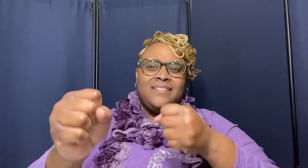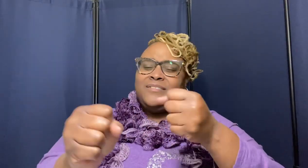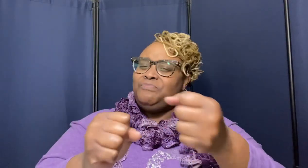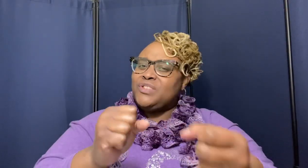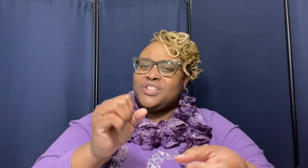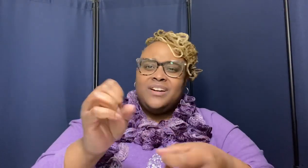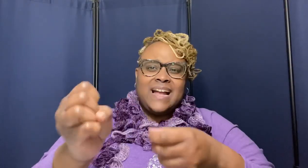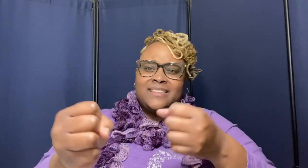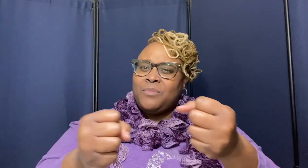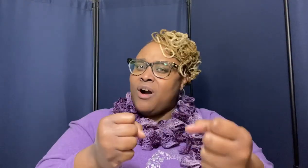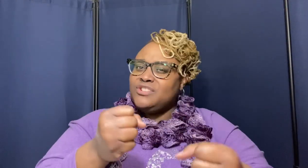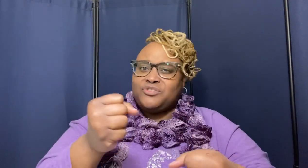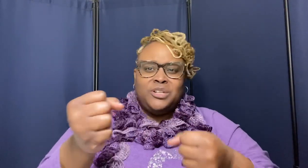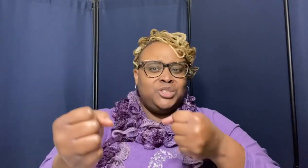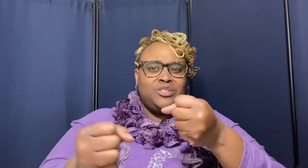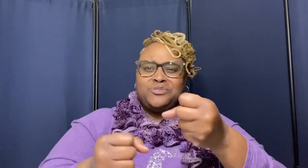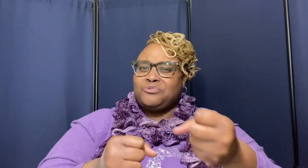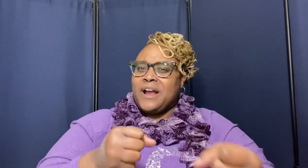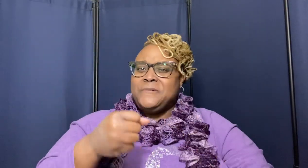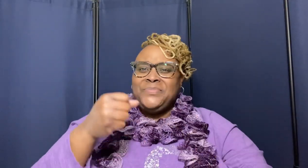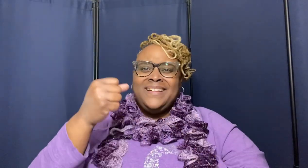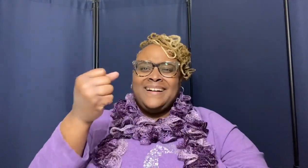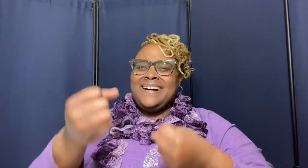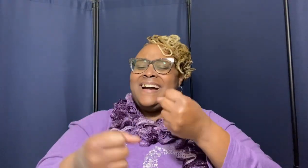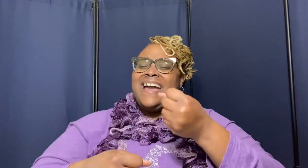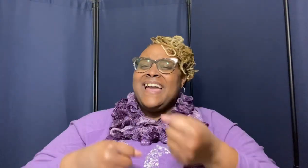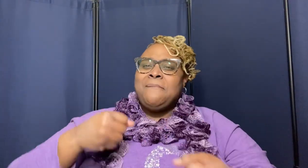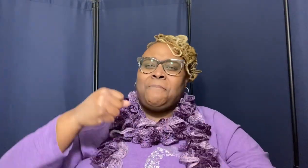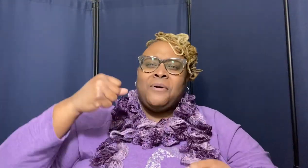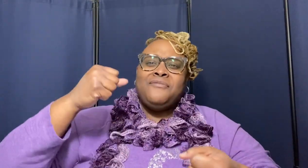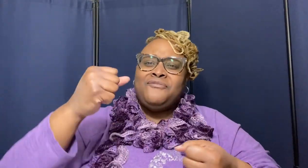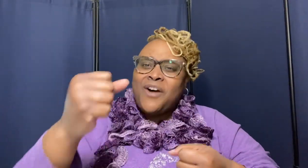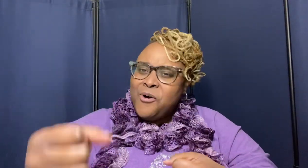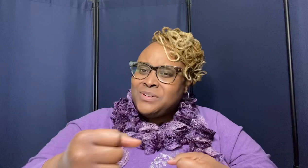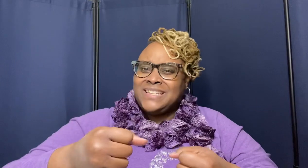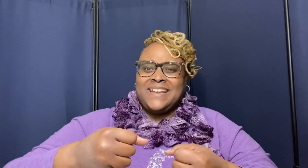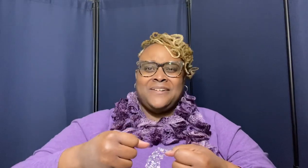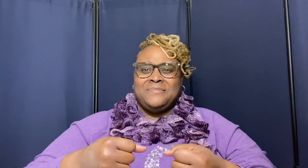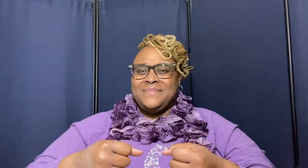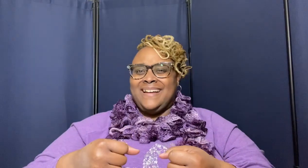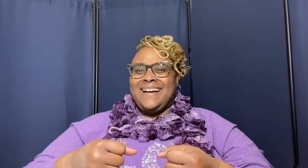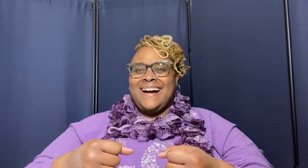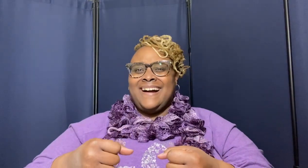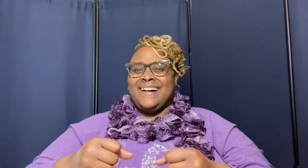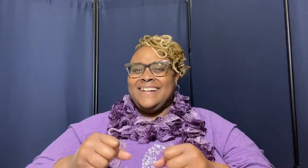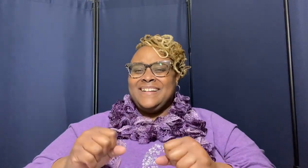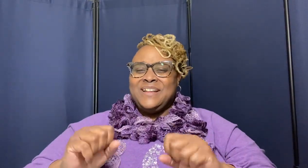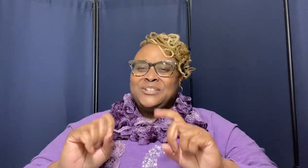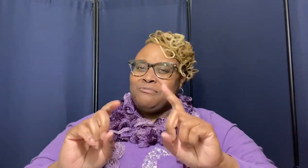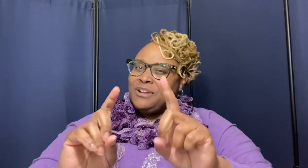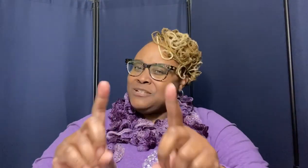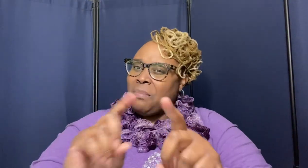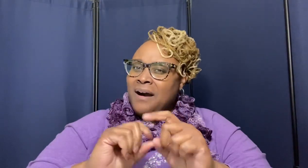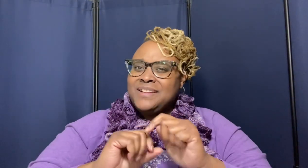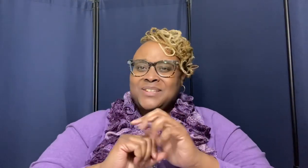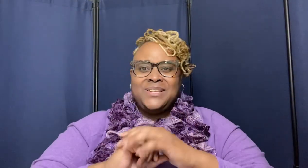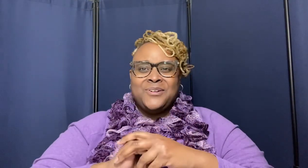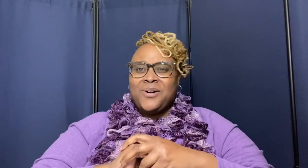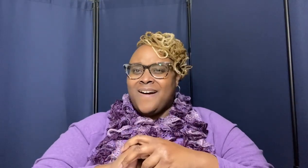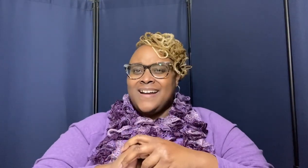to tug at them heart strings just right huh it provokes him huh to respond to your heart